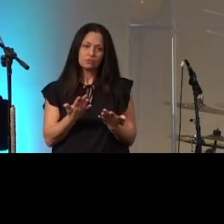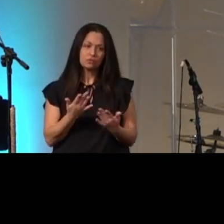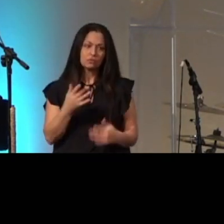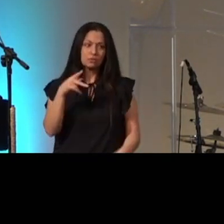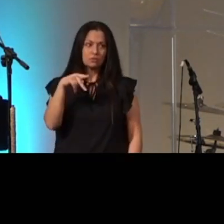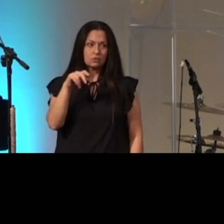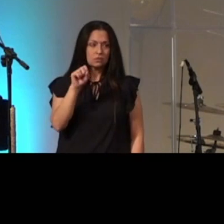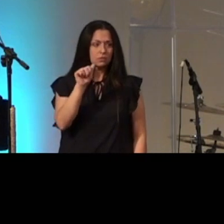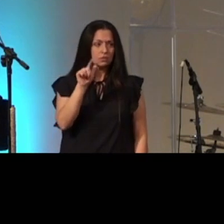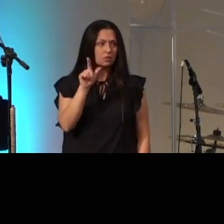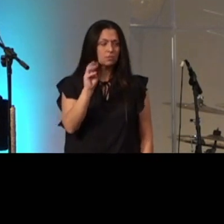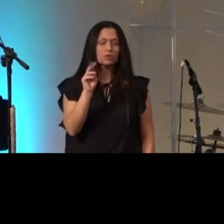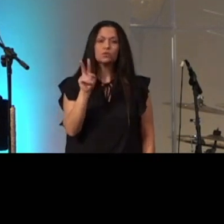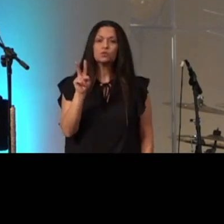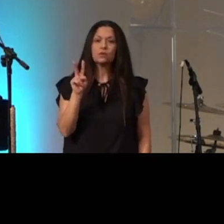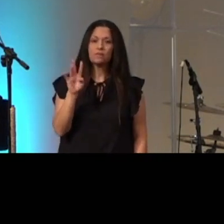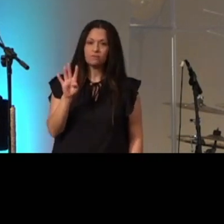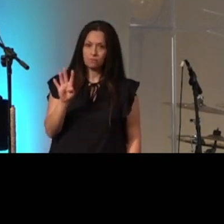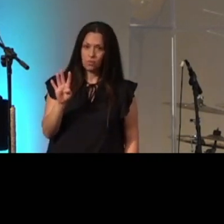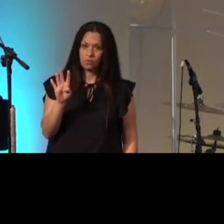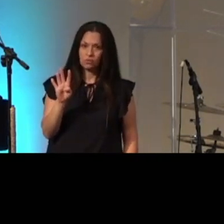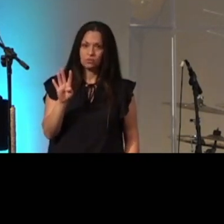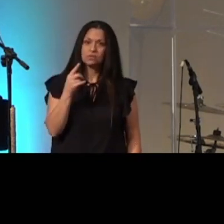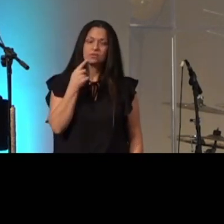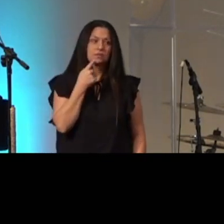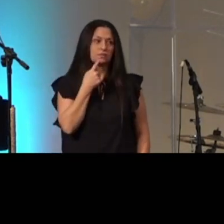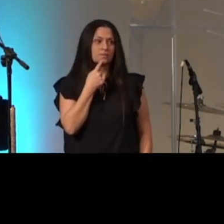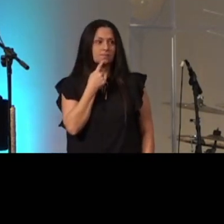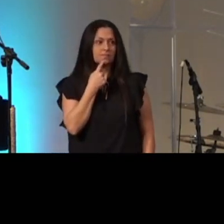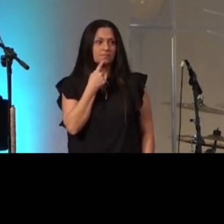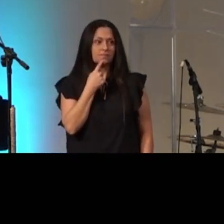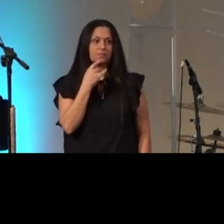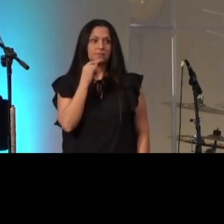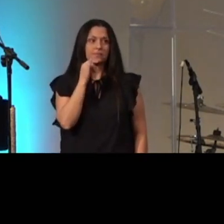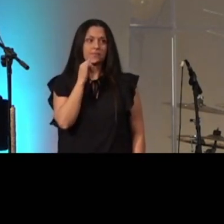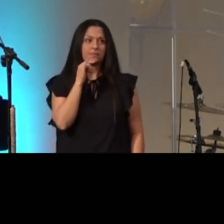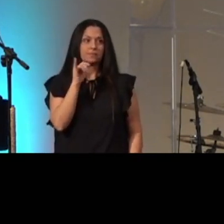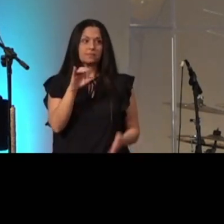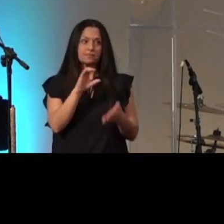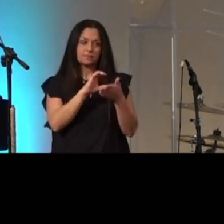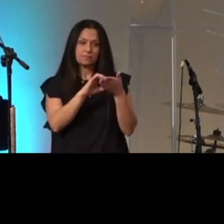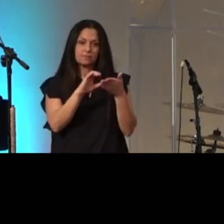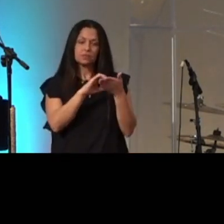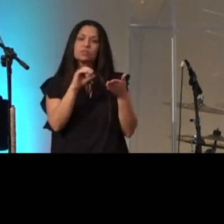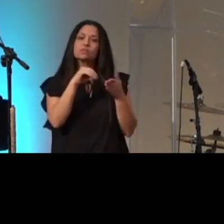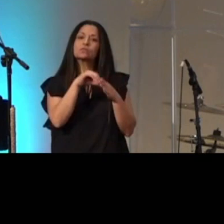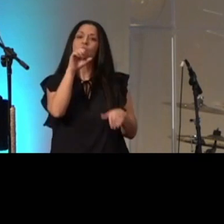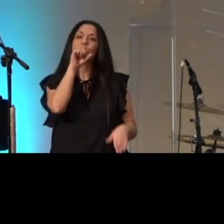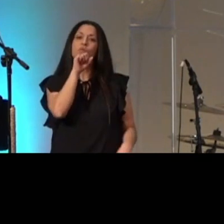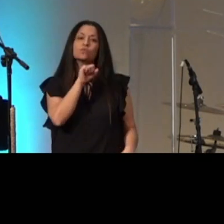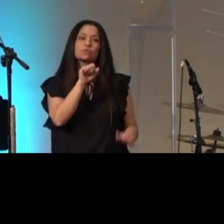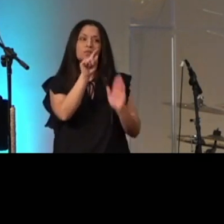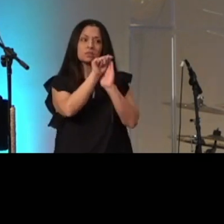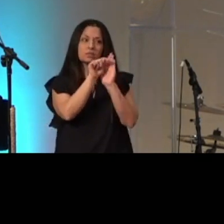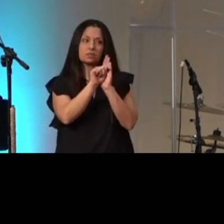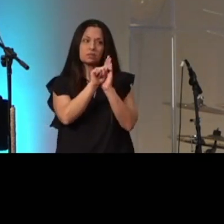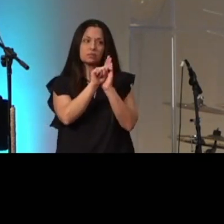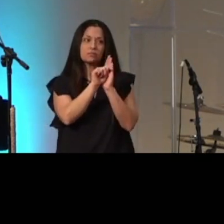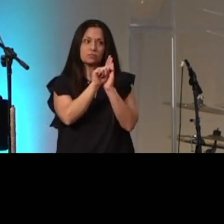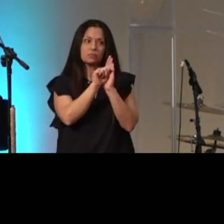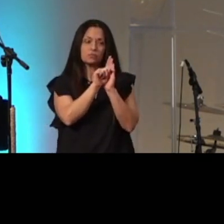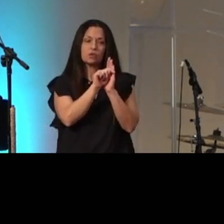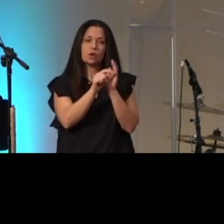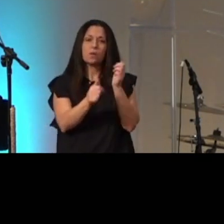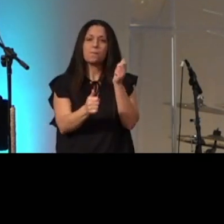psalm 24 is the passage in the old testament that most parallels what